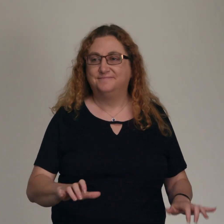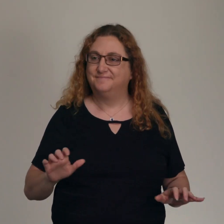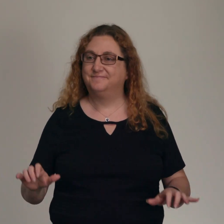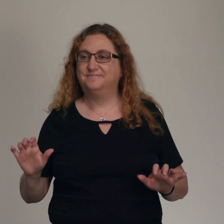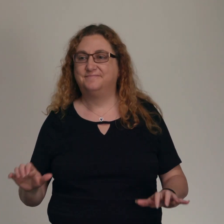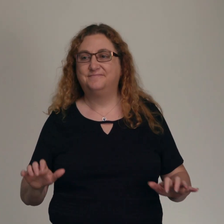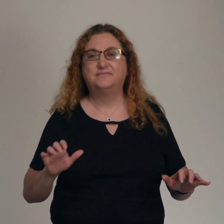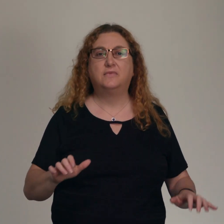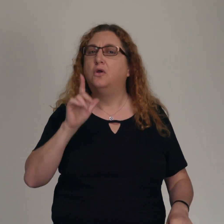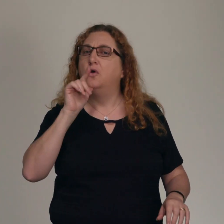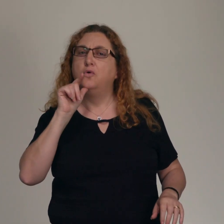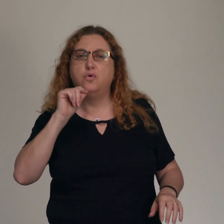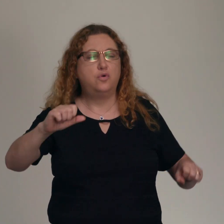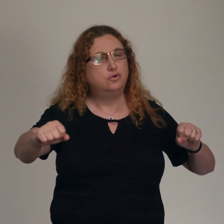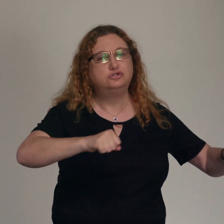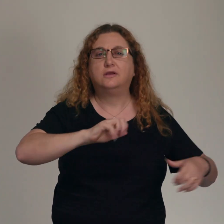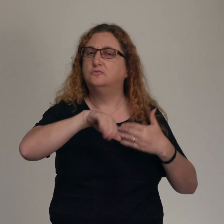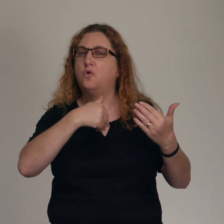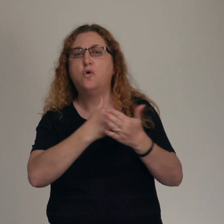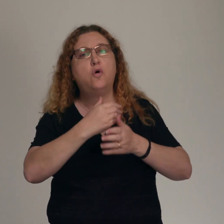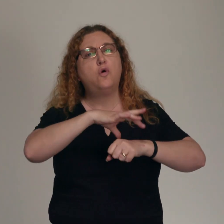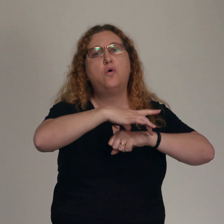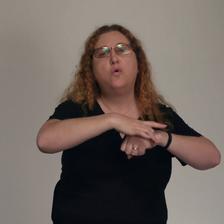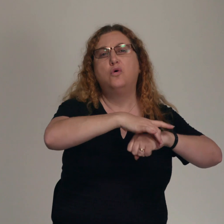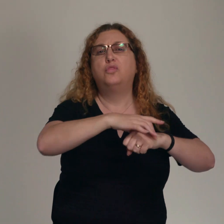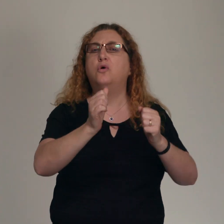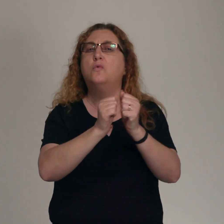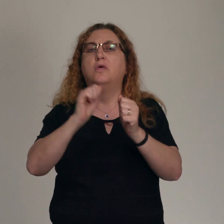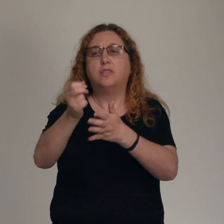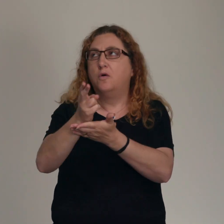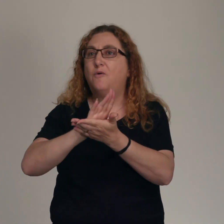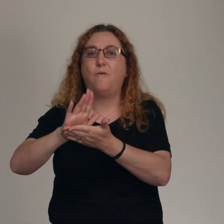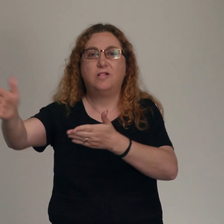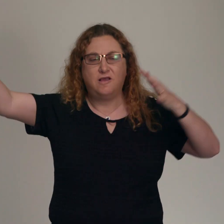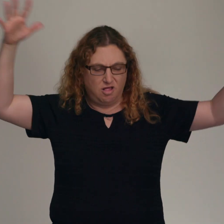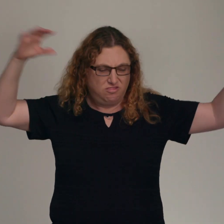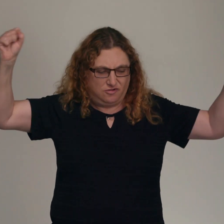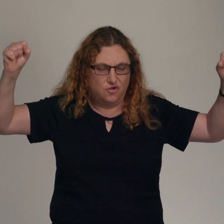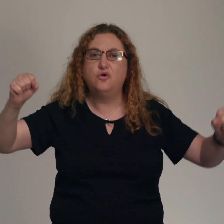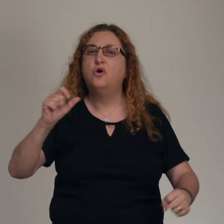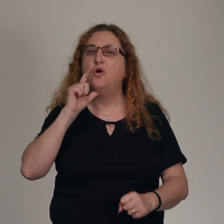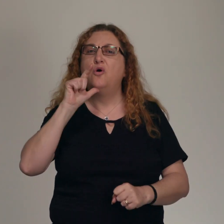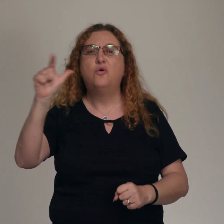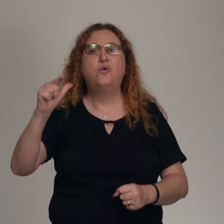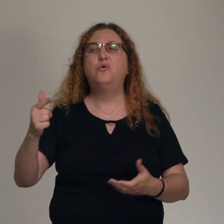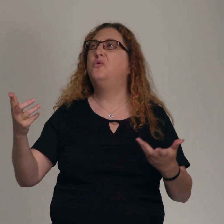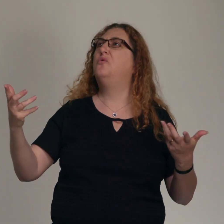Who shakes the whole earth With holy thunder Who leaves us breathless